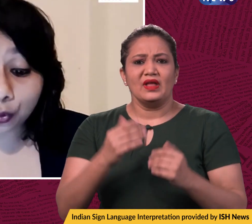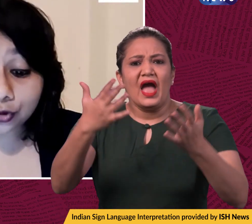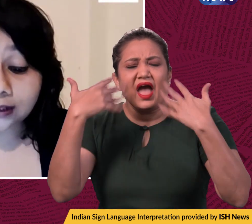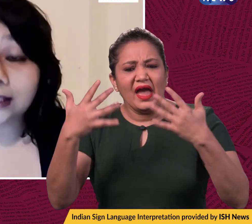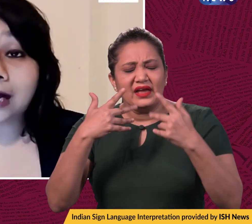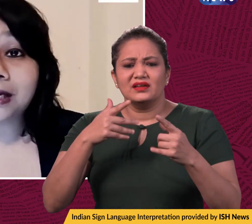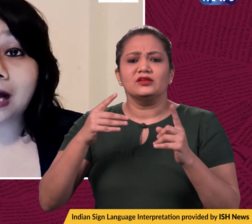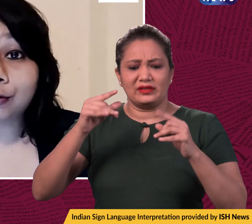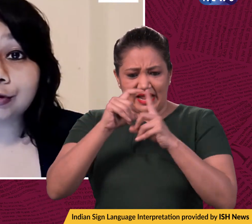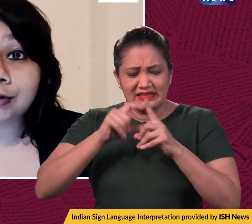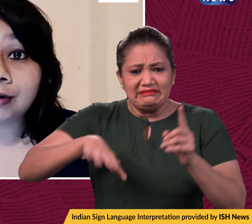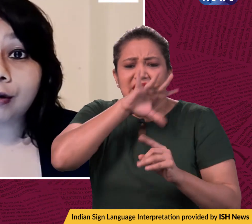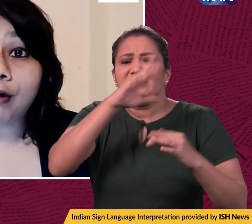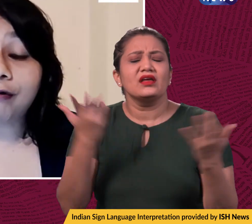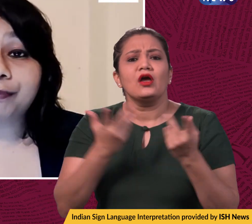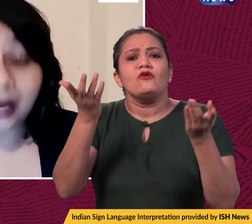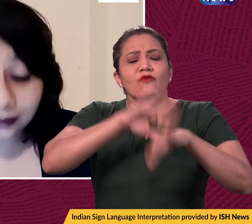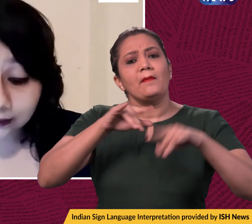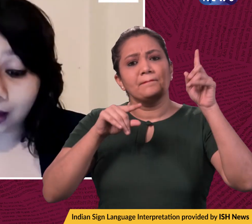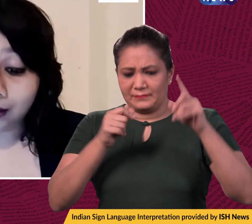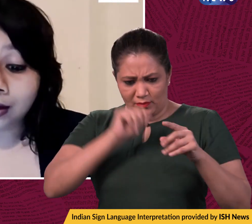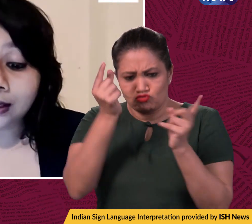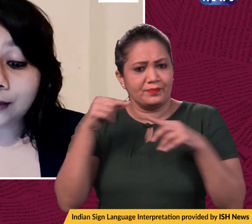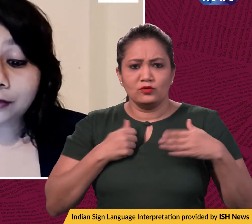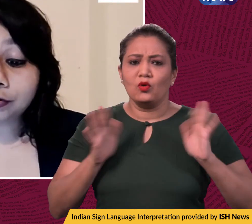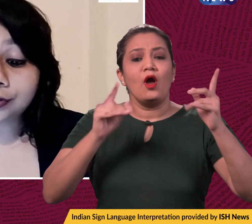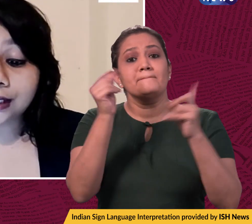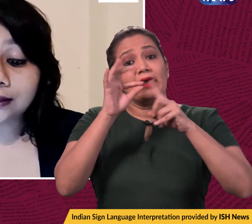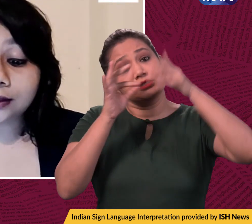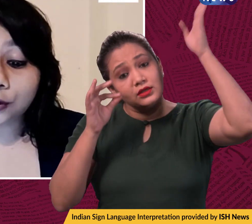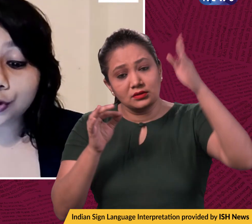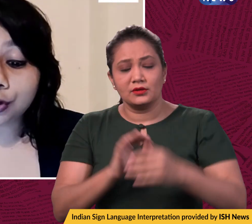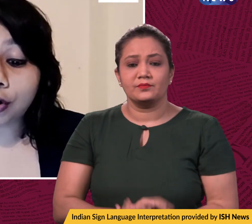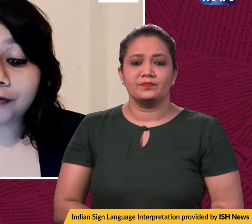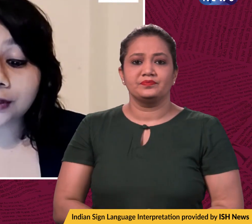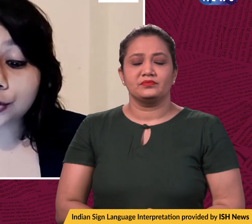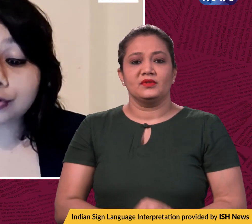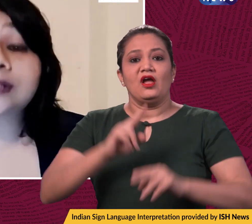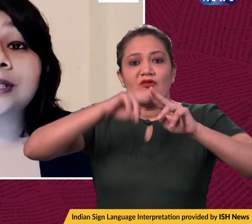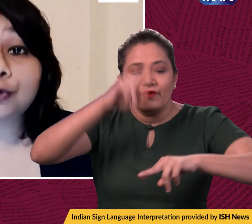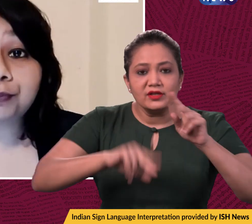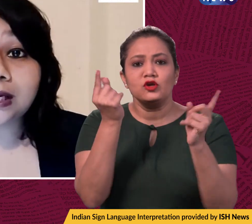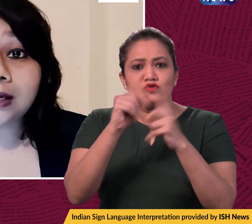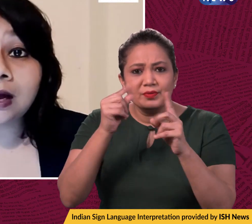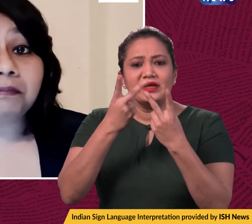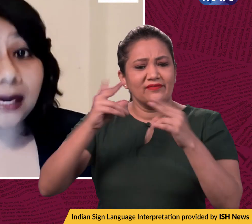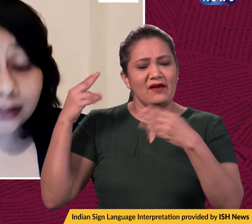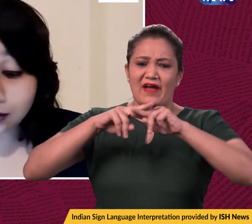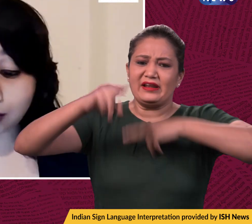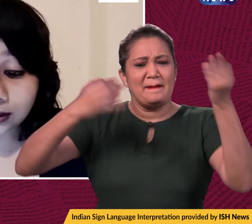mostly coming out of Pakistan. He went on to say that the closure of industries in UP might not